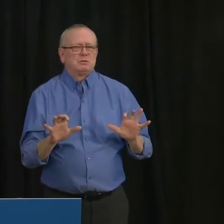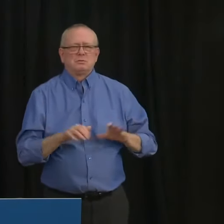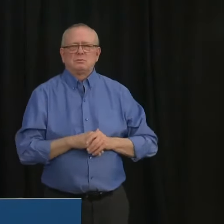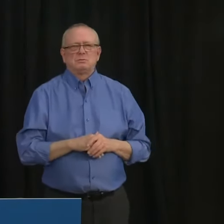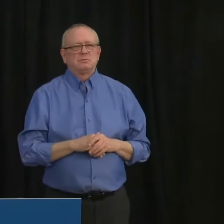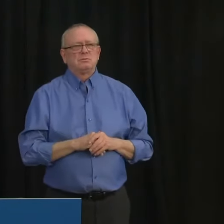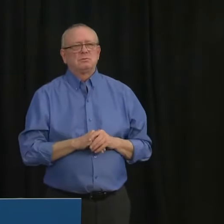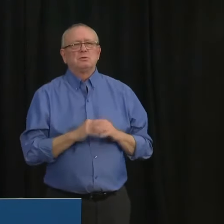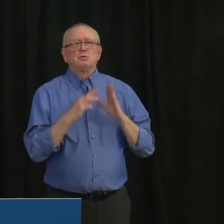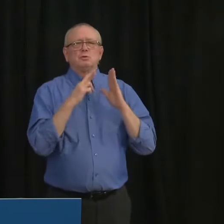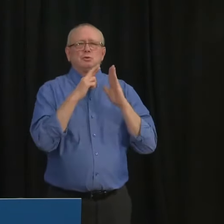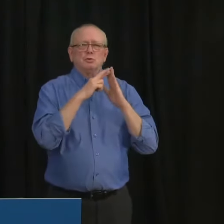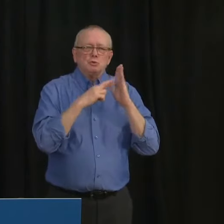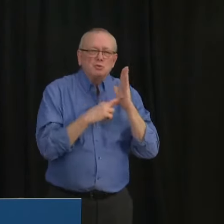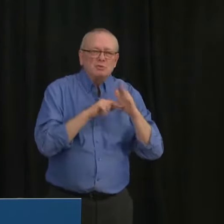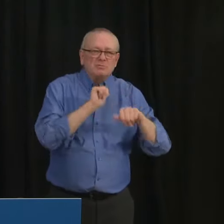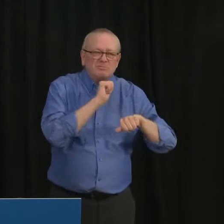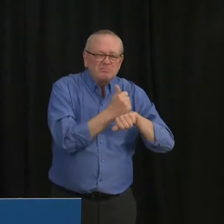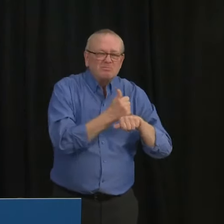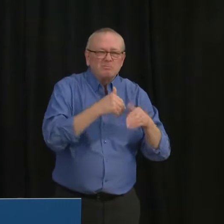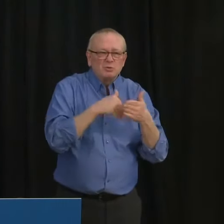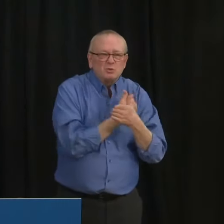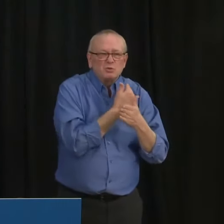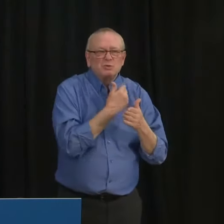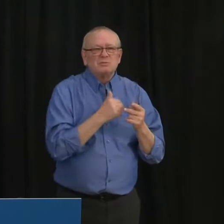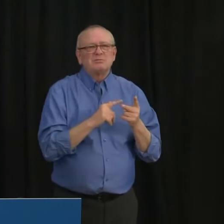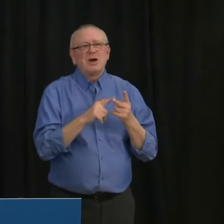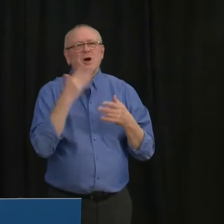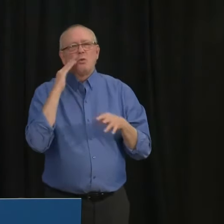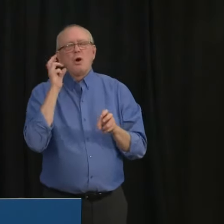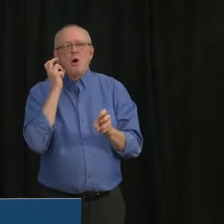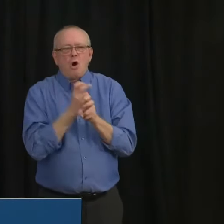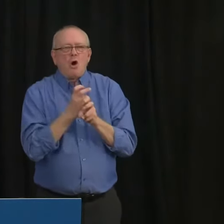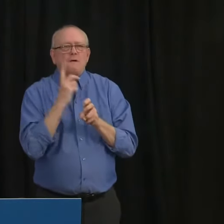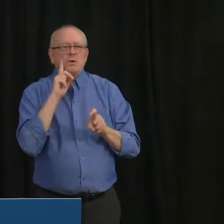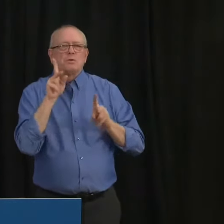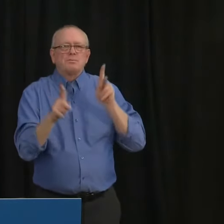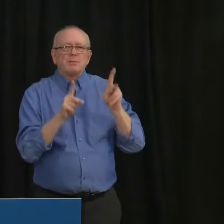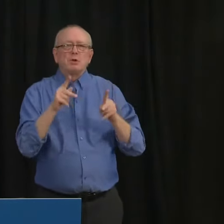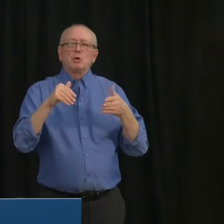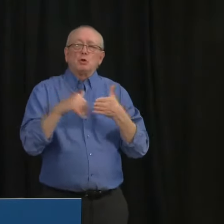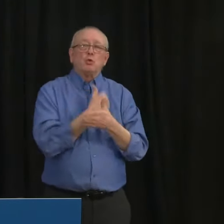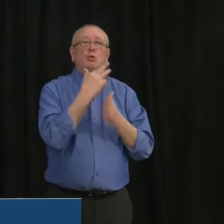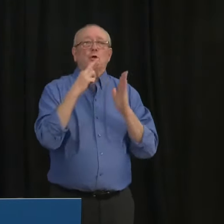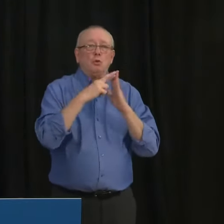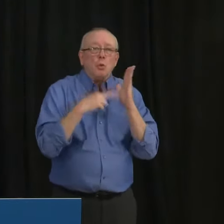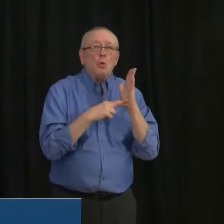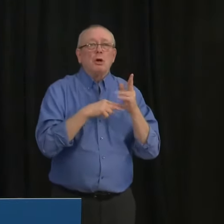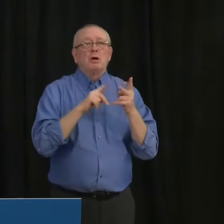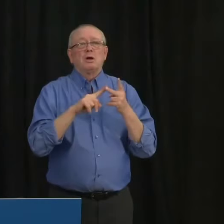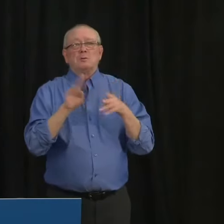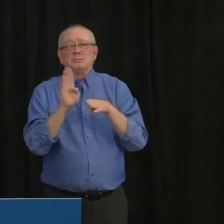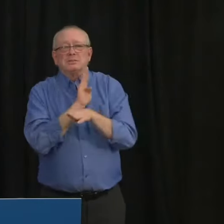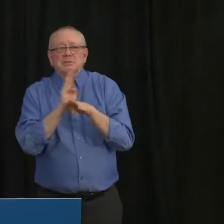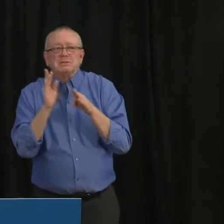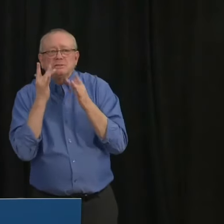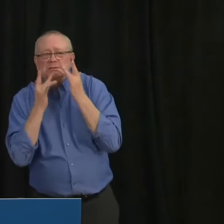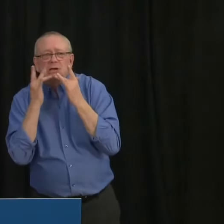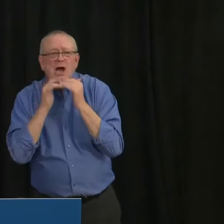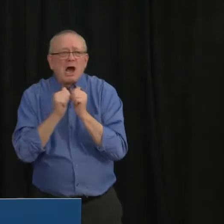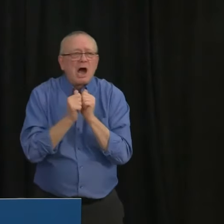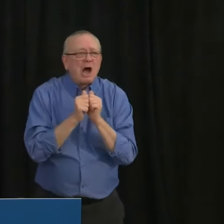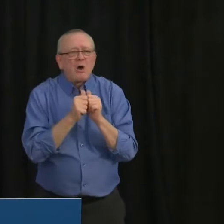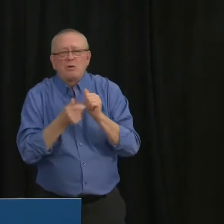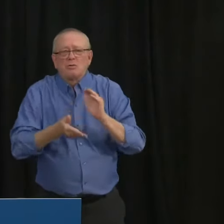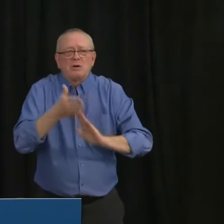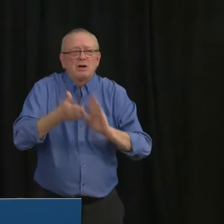for thousands of Albertans. Every new restriction makes it tougher for business owners to stay open and for thousands of people to pay